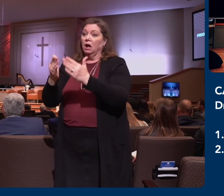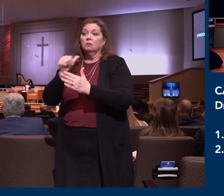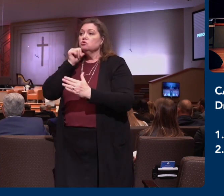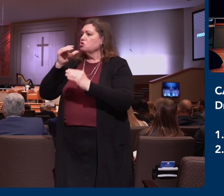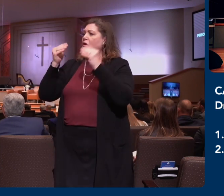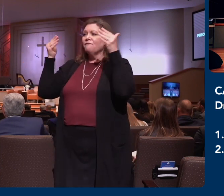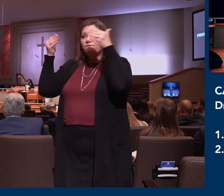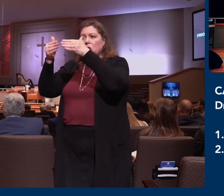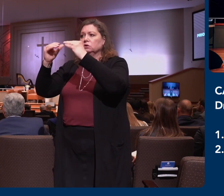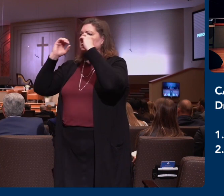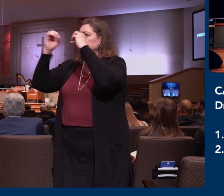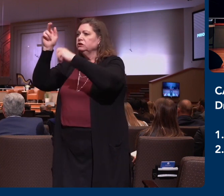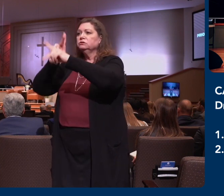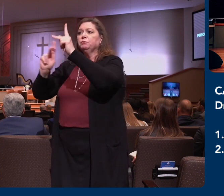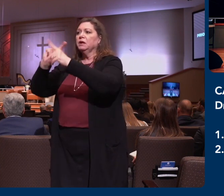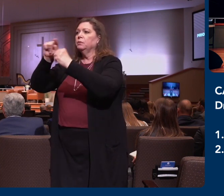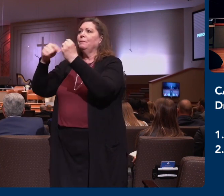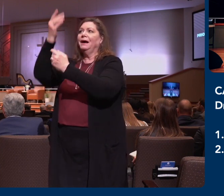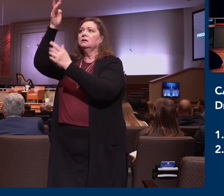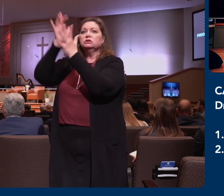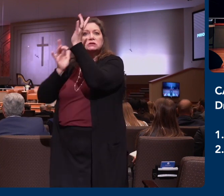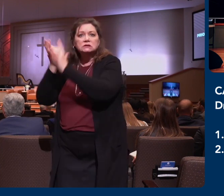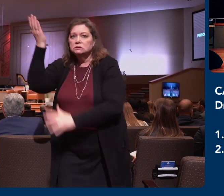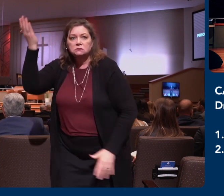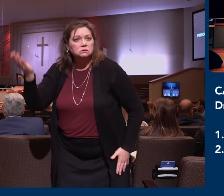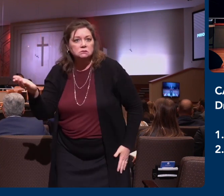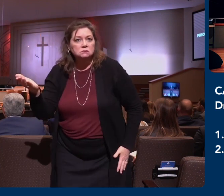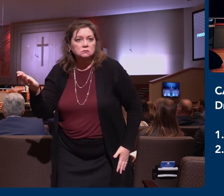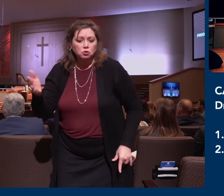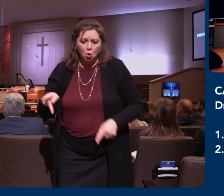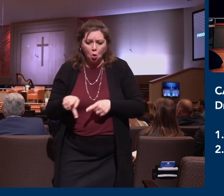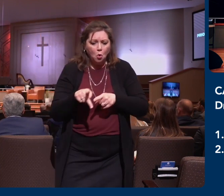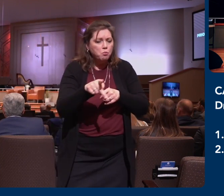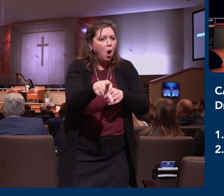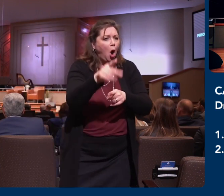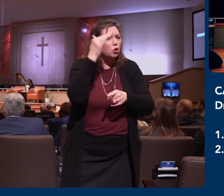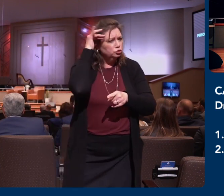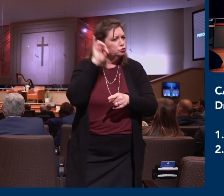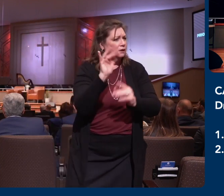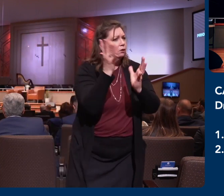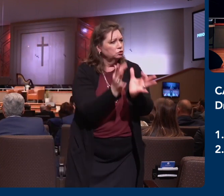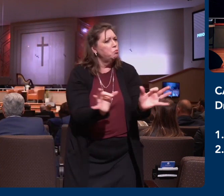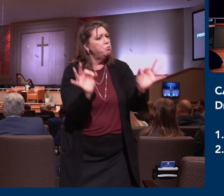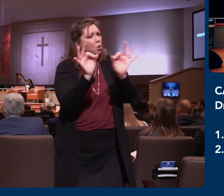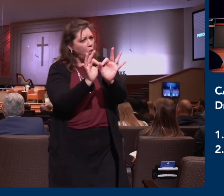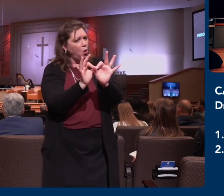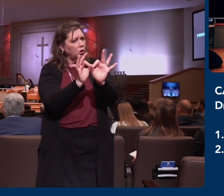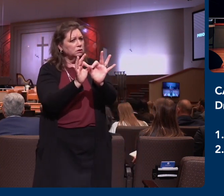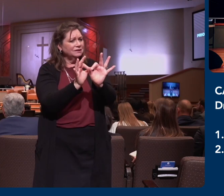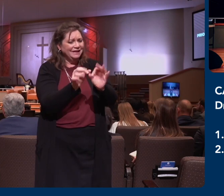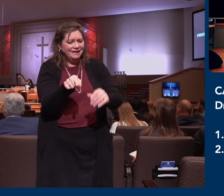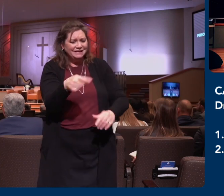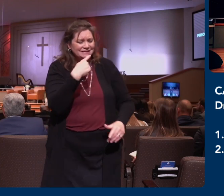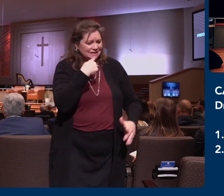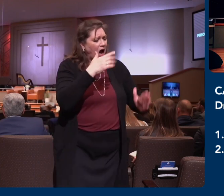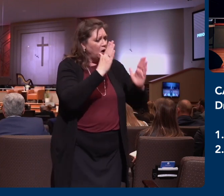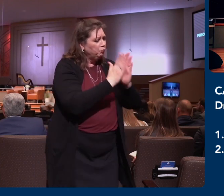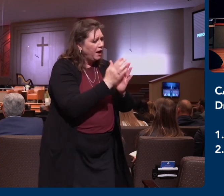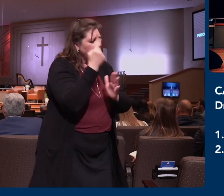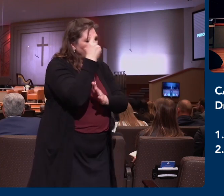prioritize. And the Apostle Paul made a priority of their spiritual life. He says, I'm praying for your spiritual walk with